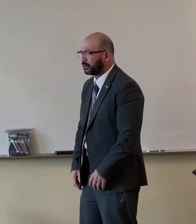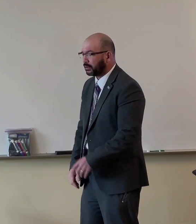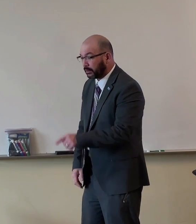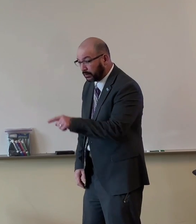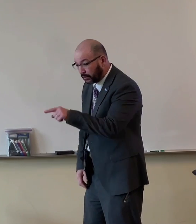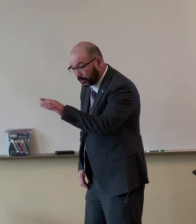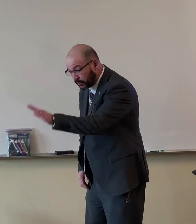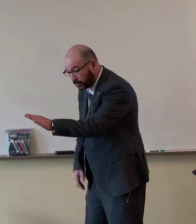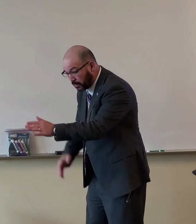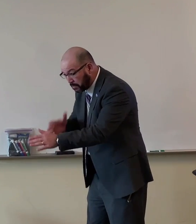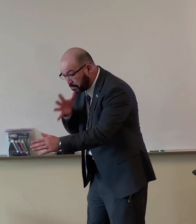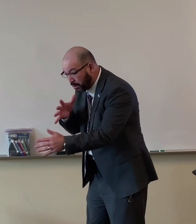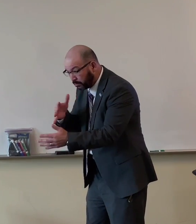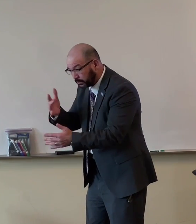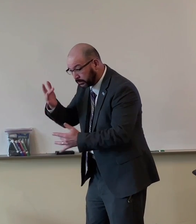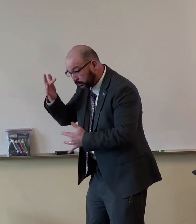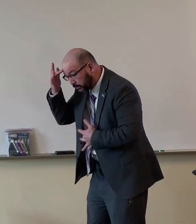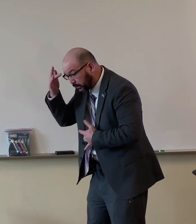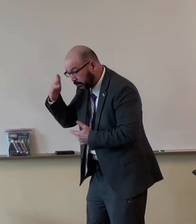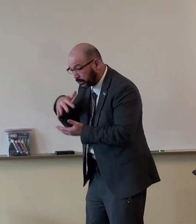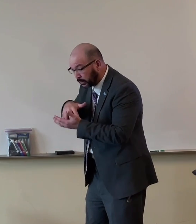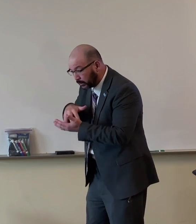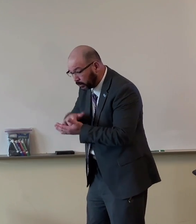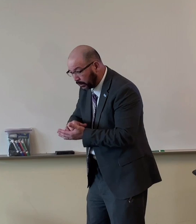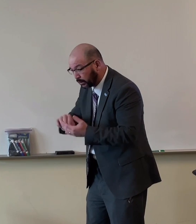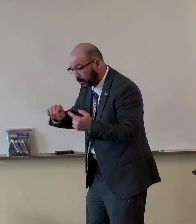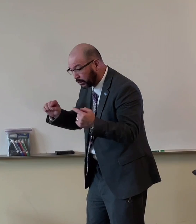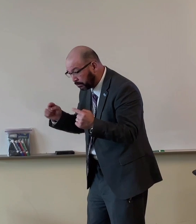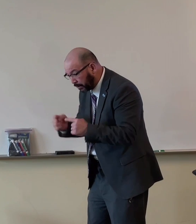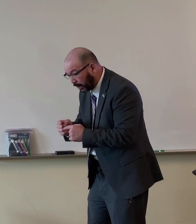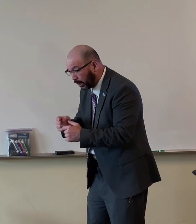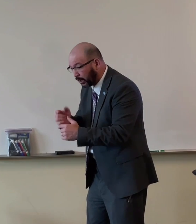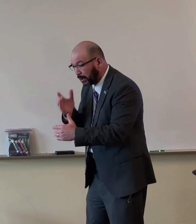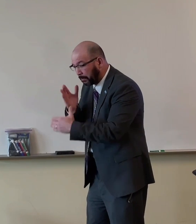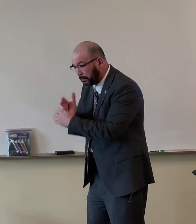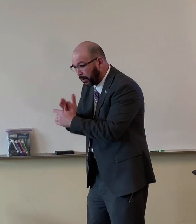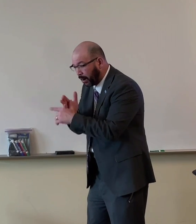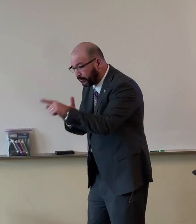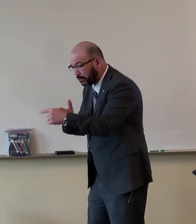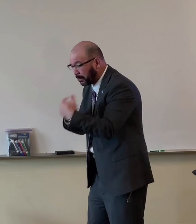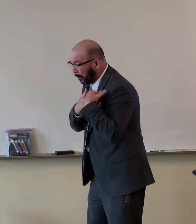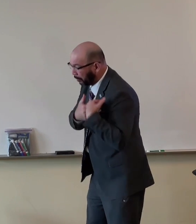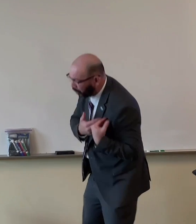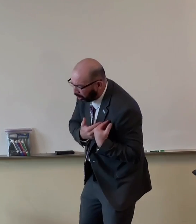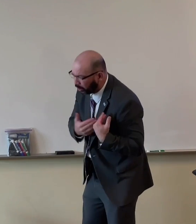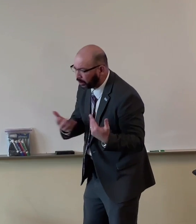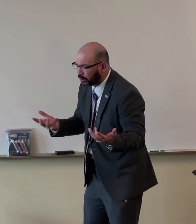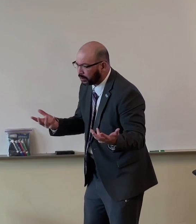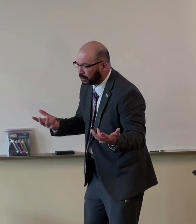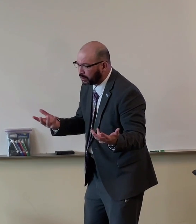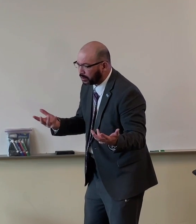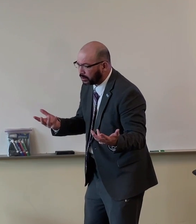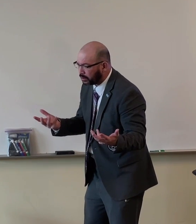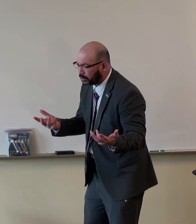there's weak, your mom is sick, old, weak, in pain, and she's a burden to you.